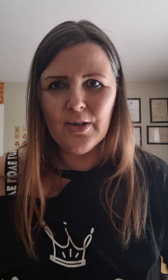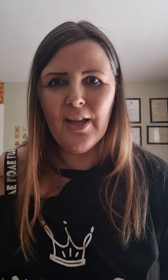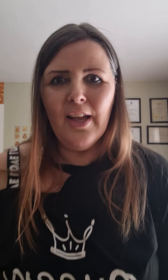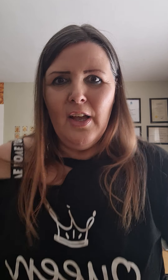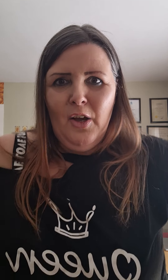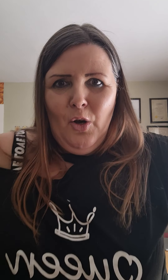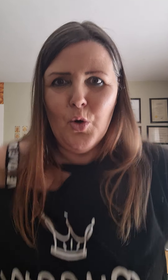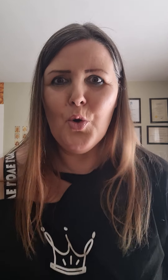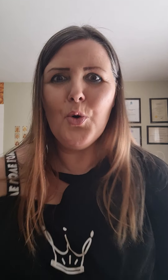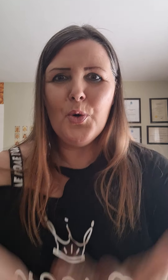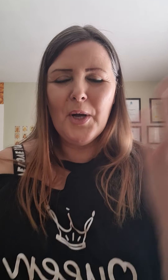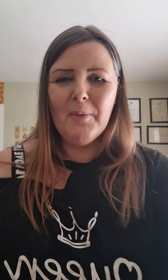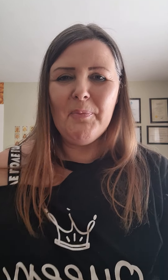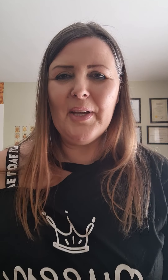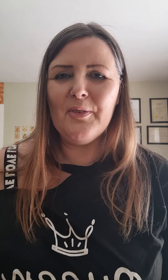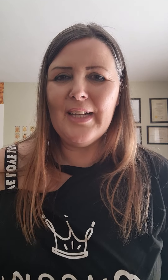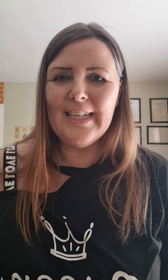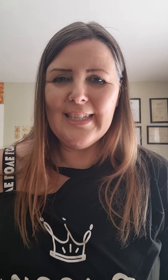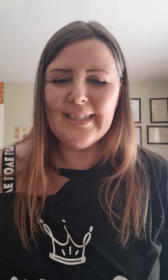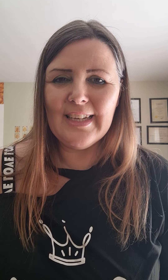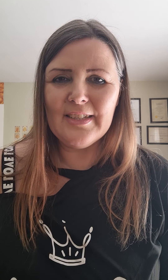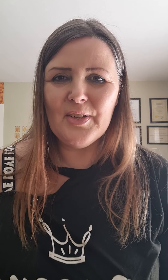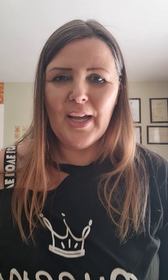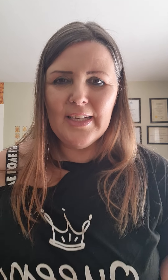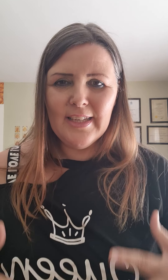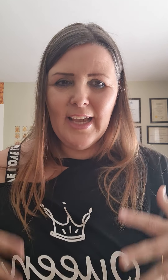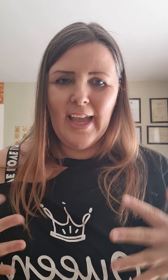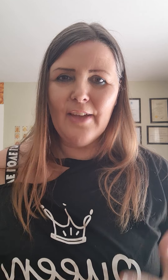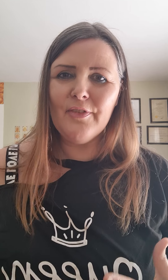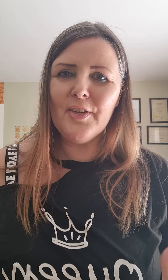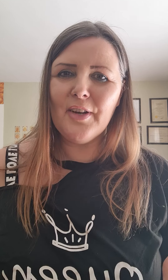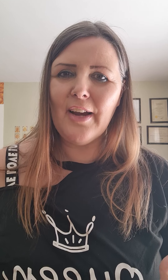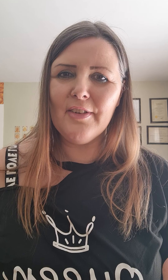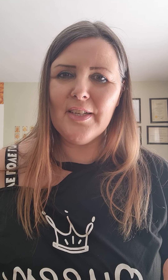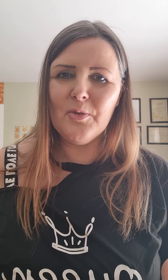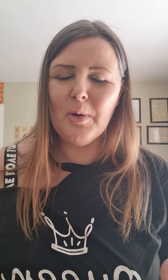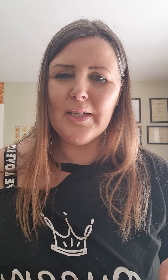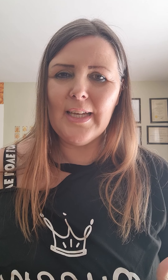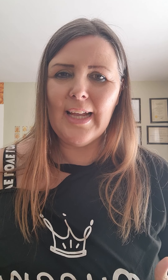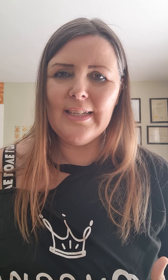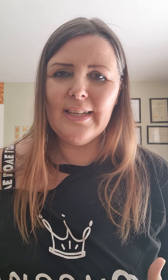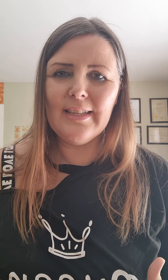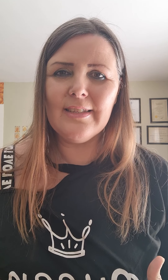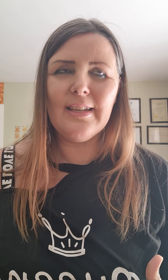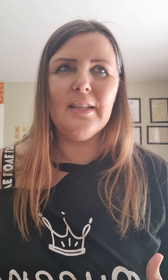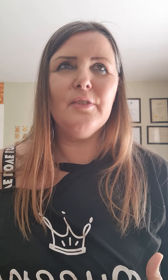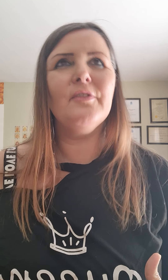big releasing So anything heavy you're carrying in your body Anything that's kind of